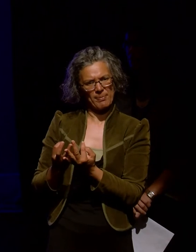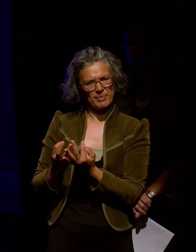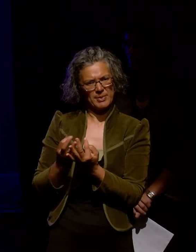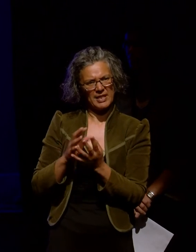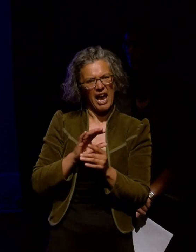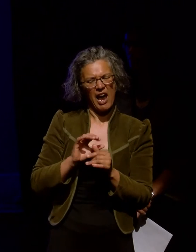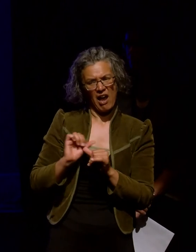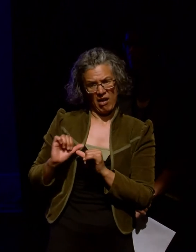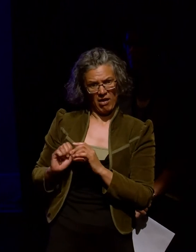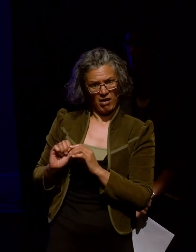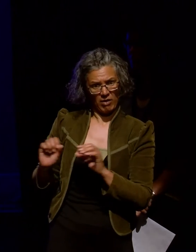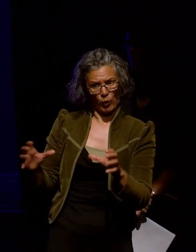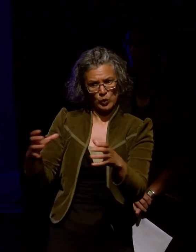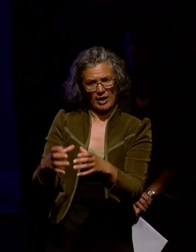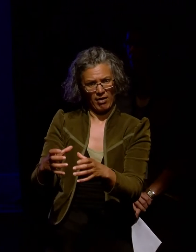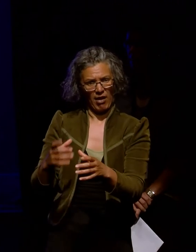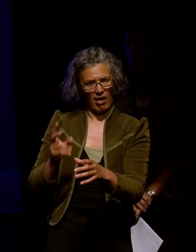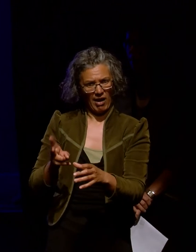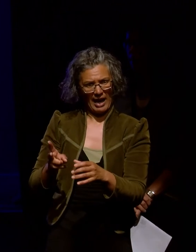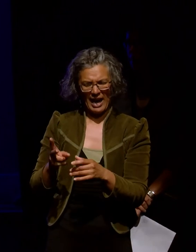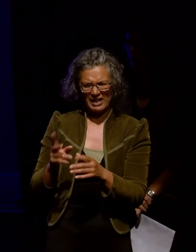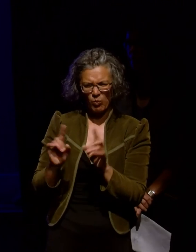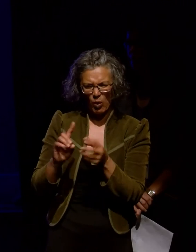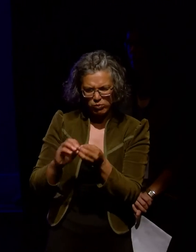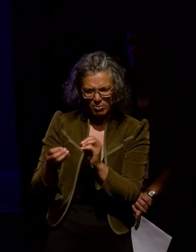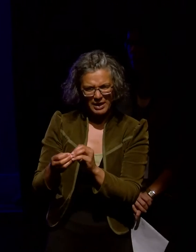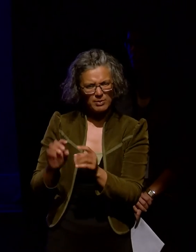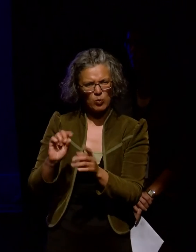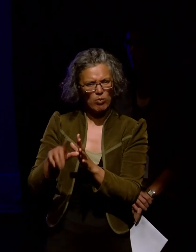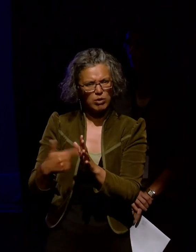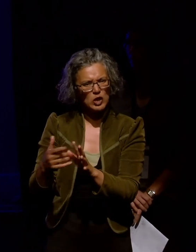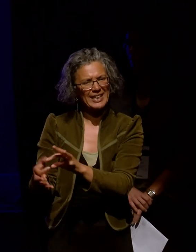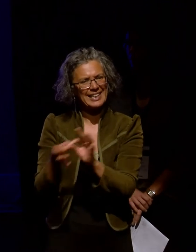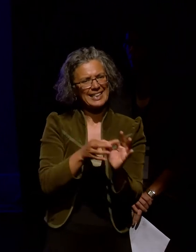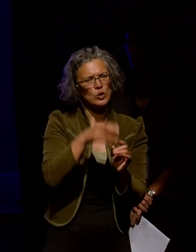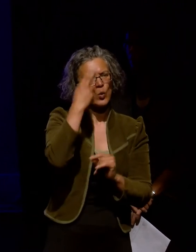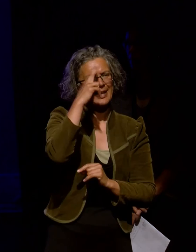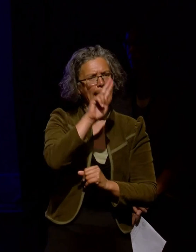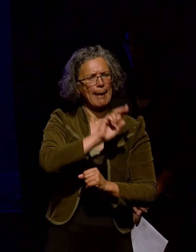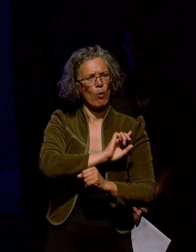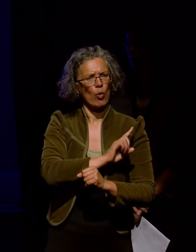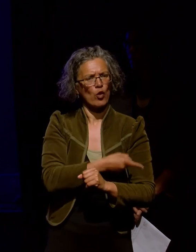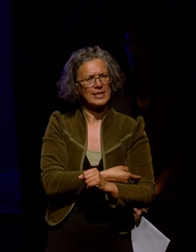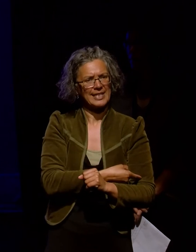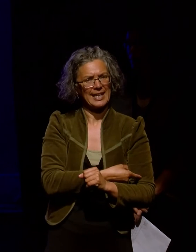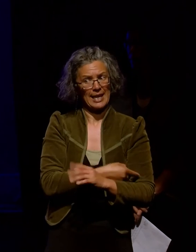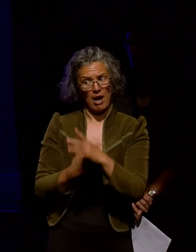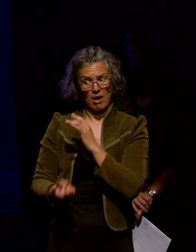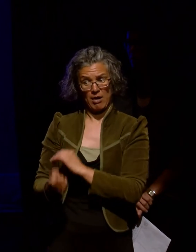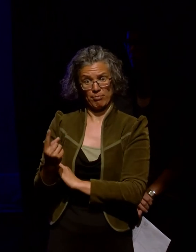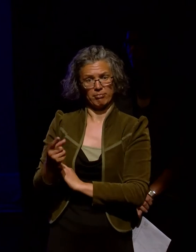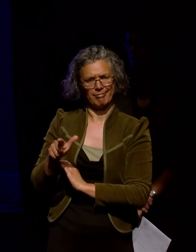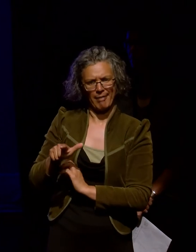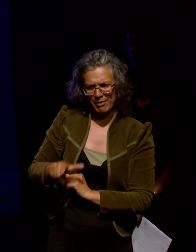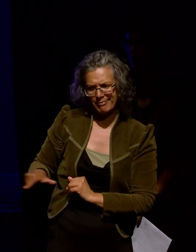forum to talk about various problems and projects connected with name authority. This issue had specifically arisen at our